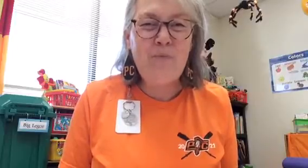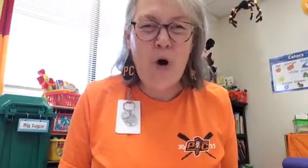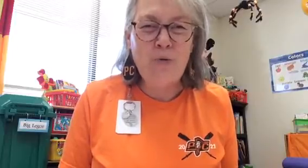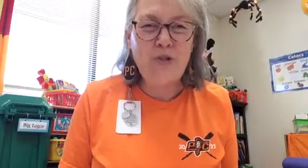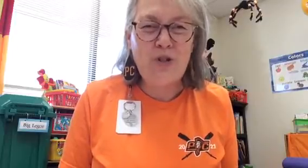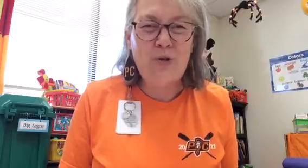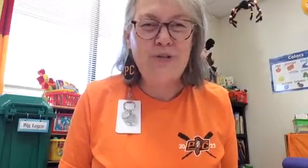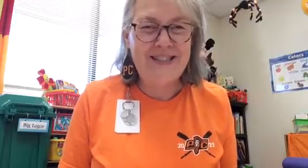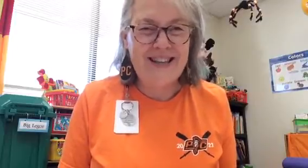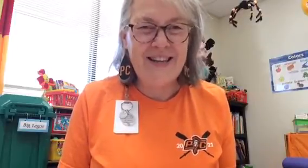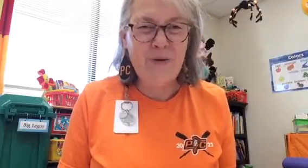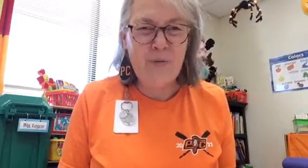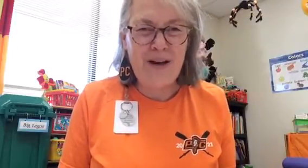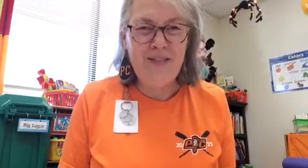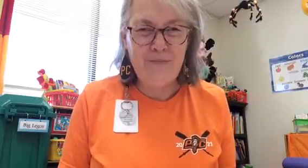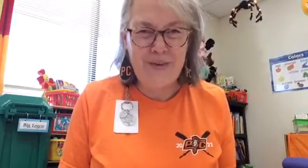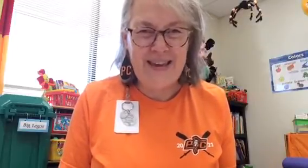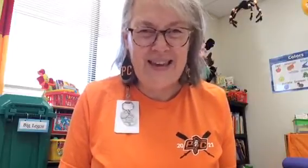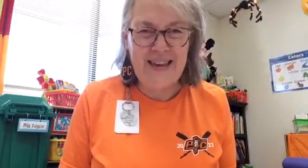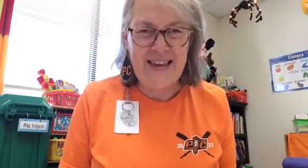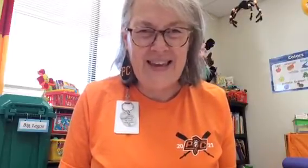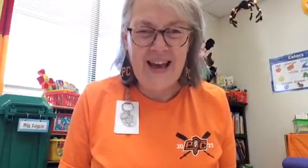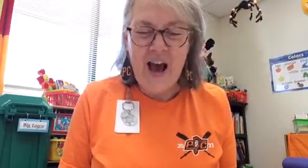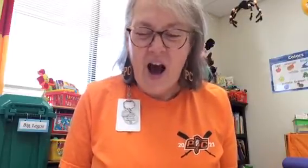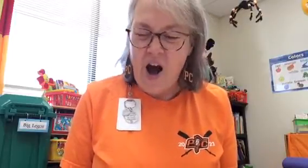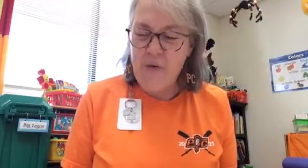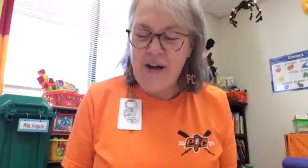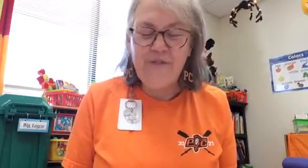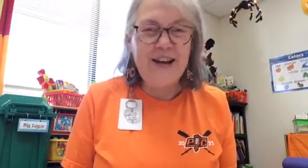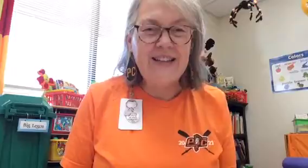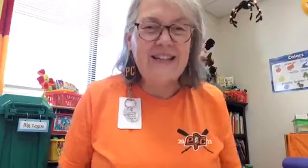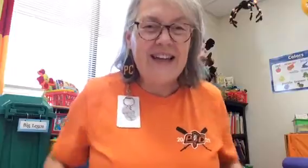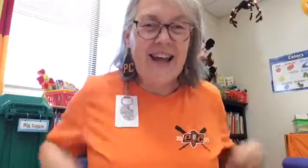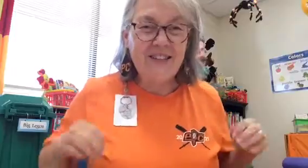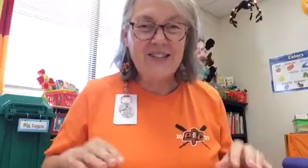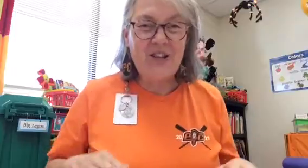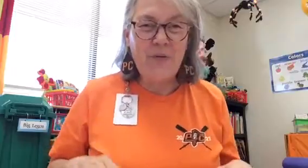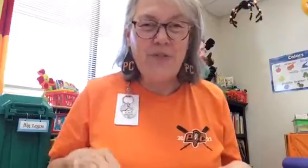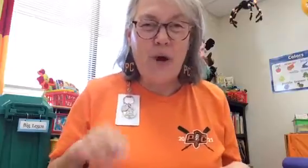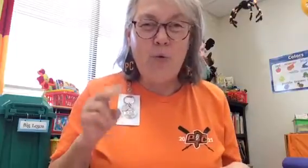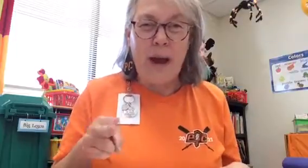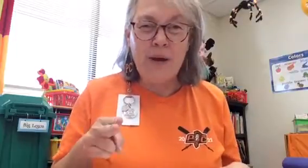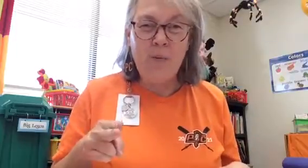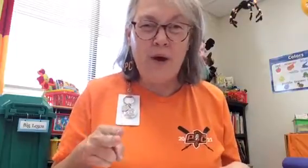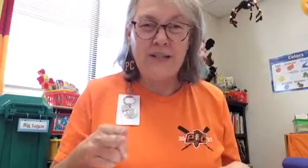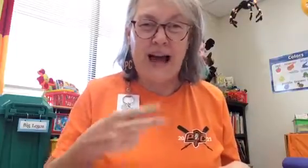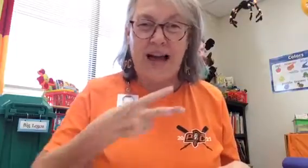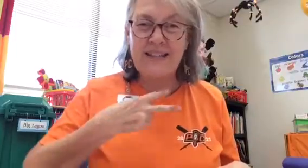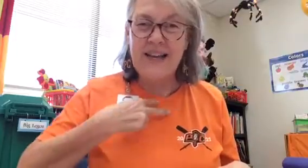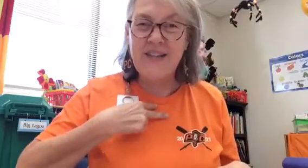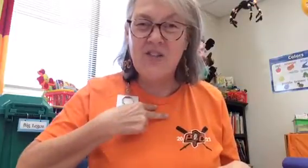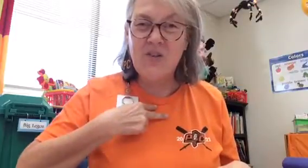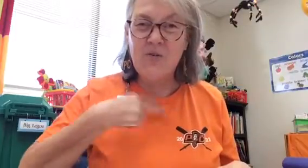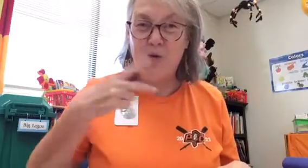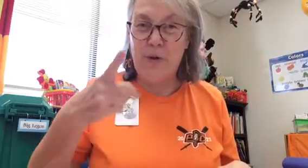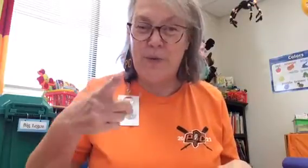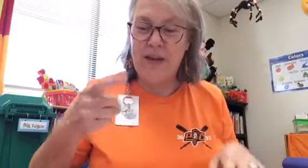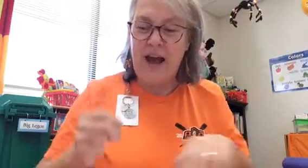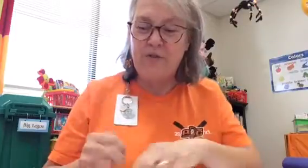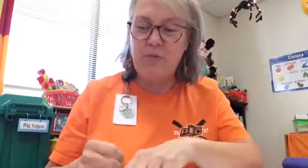won't you sing with me? Alright friends, now let's start with our rhyming words. I say to, you repeat after